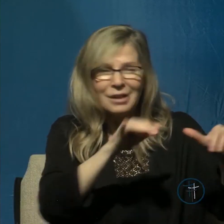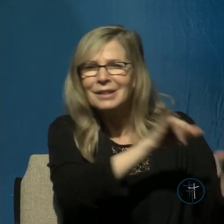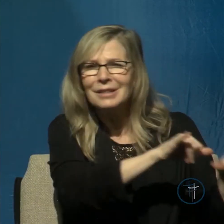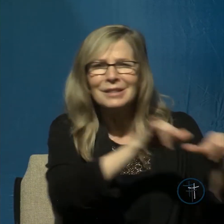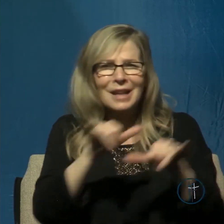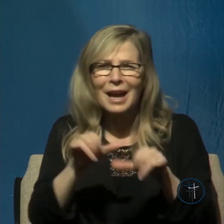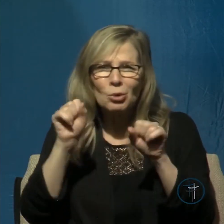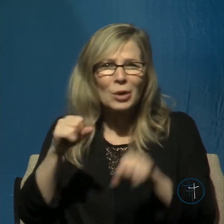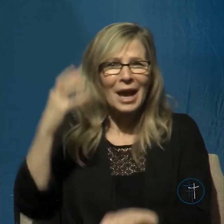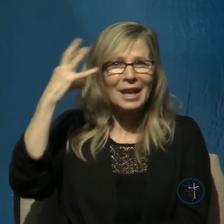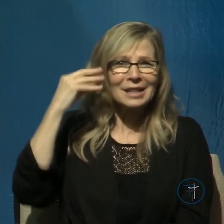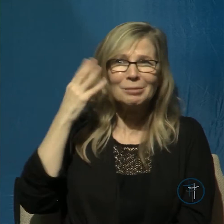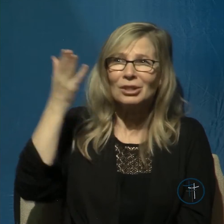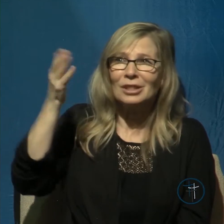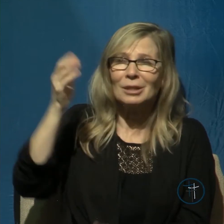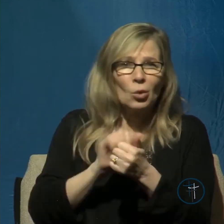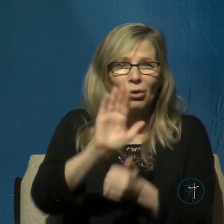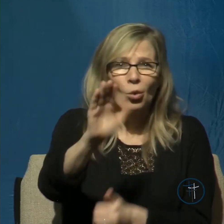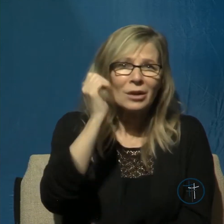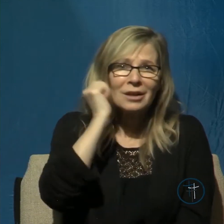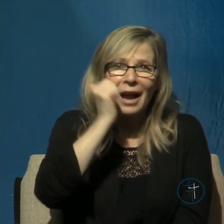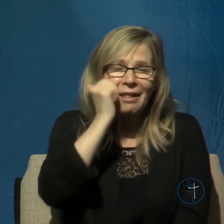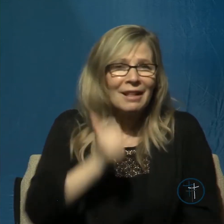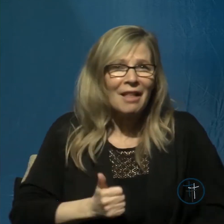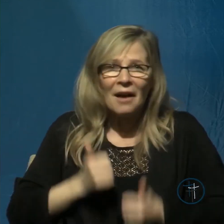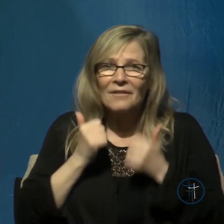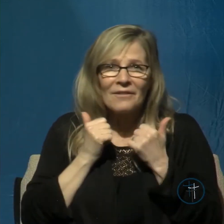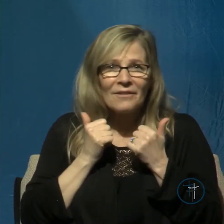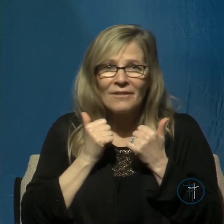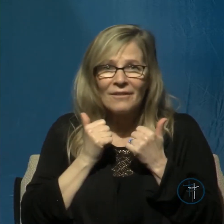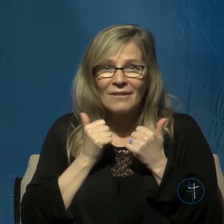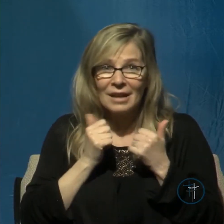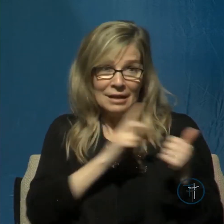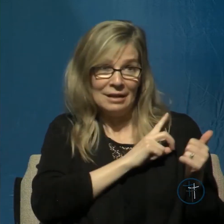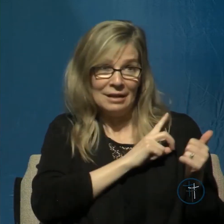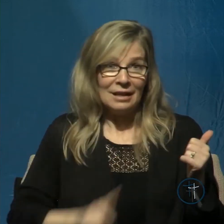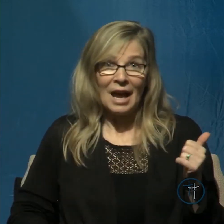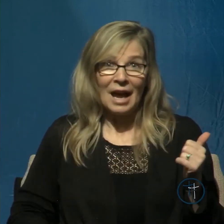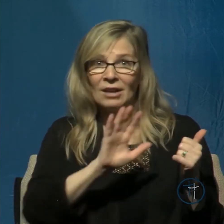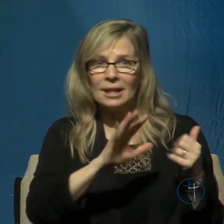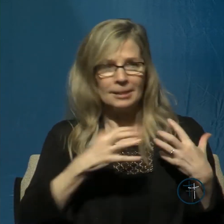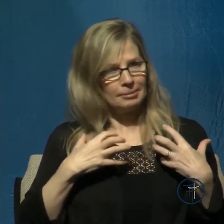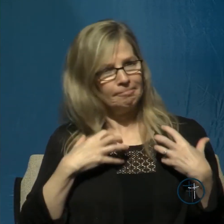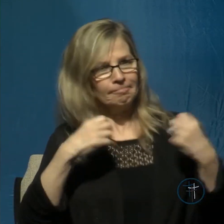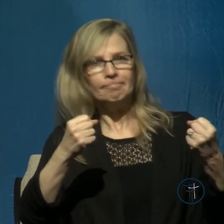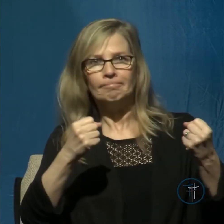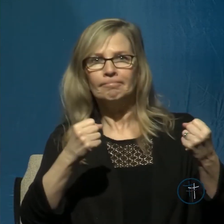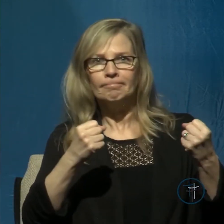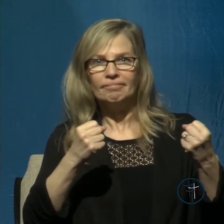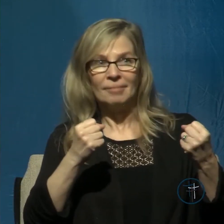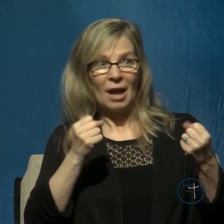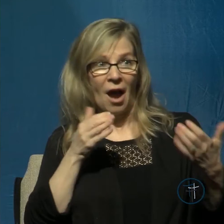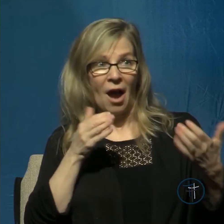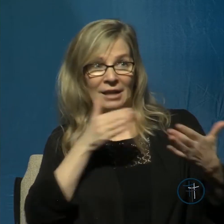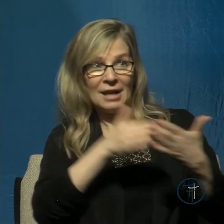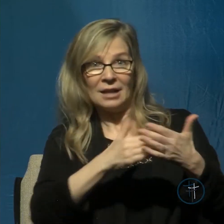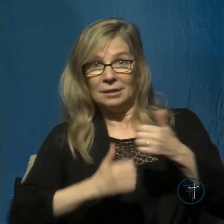And therefore, the same kind of fearlessness that David had for his military enemies can be yours for